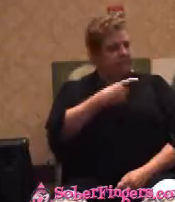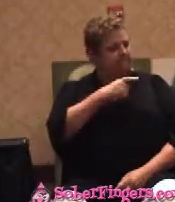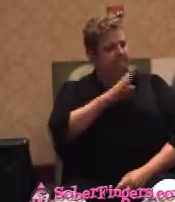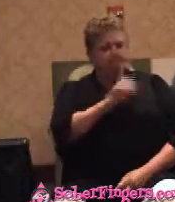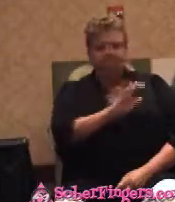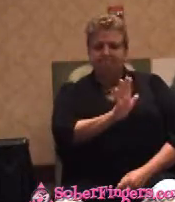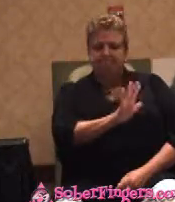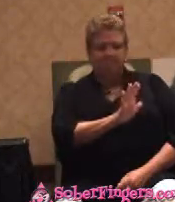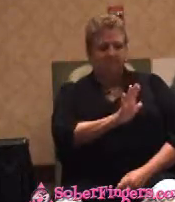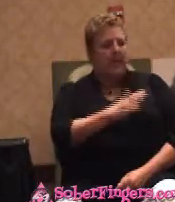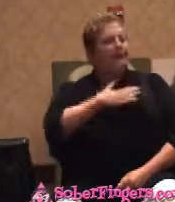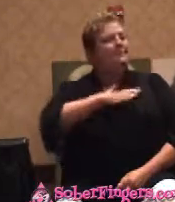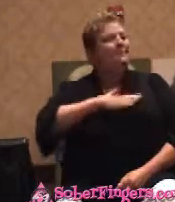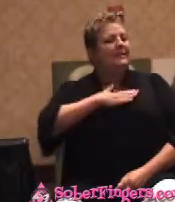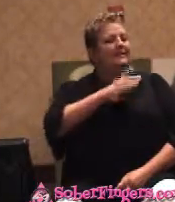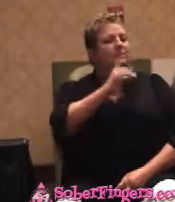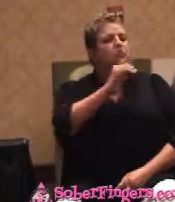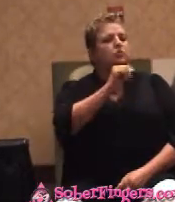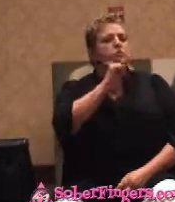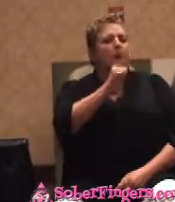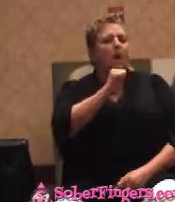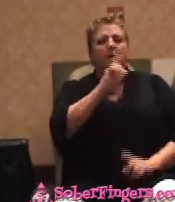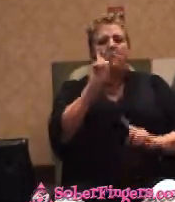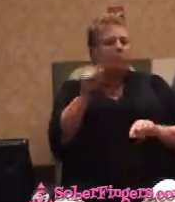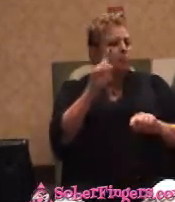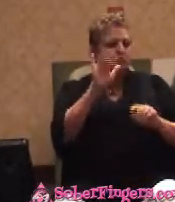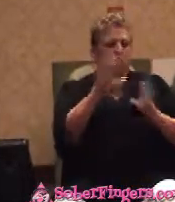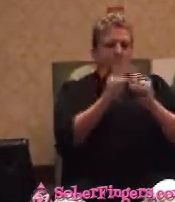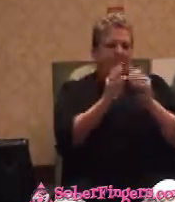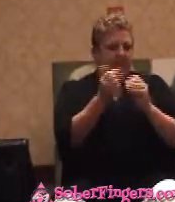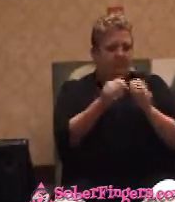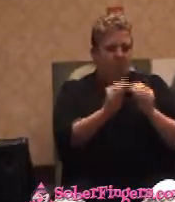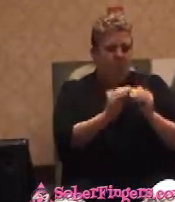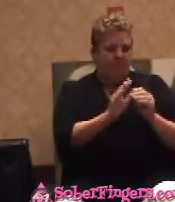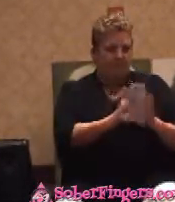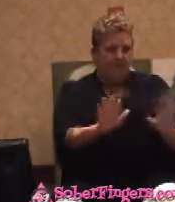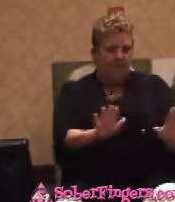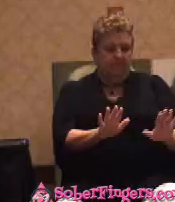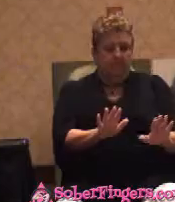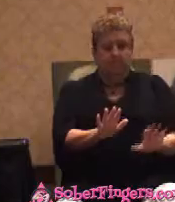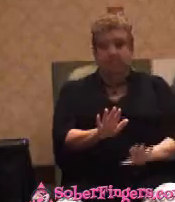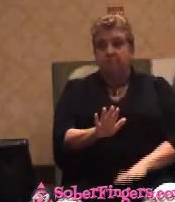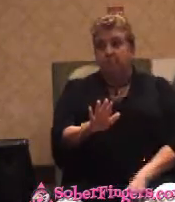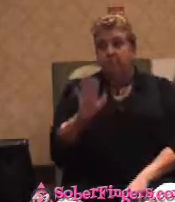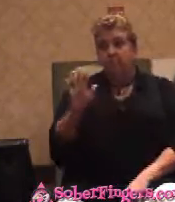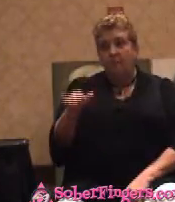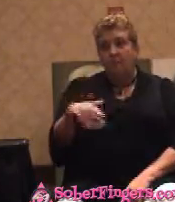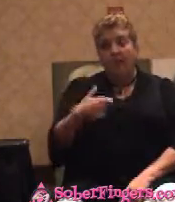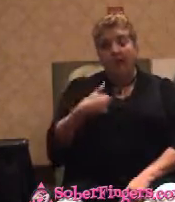but please do not go to any of those meetings. And she said, Jerry, I believe I'm going to go.